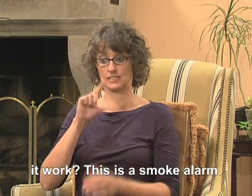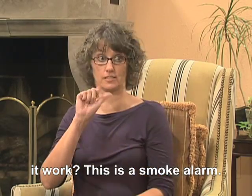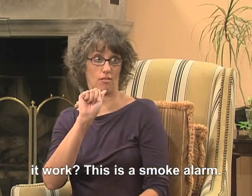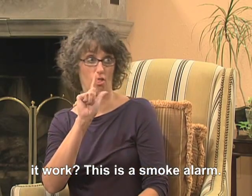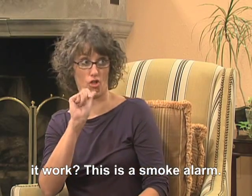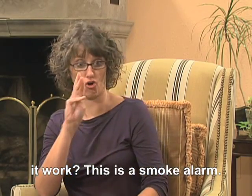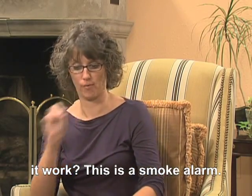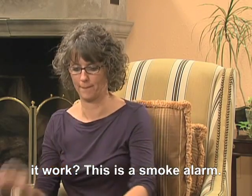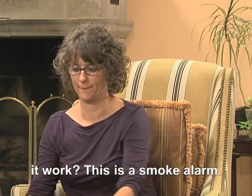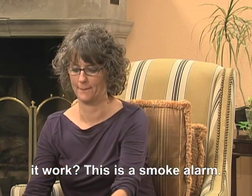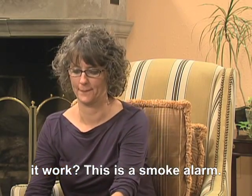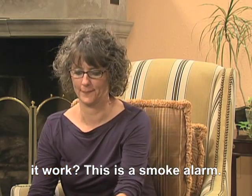This is a smoke alarm.